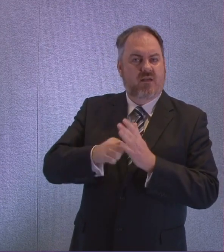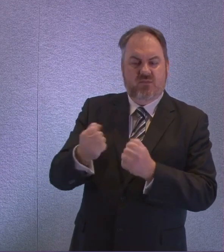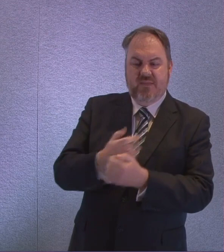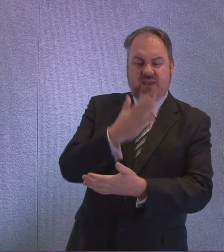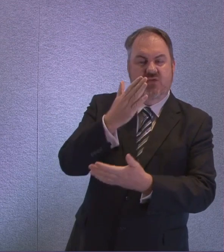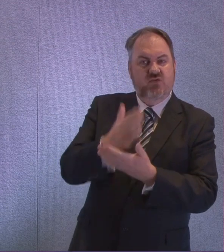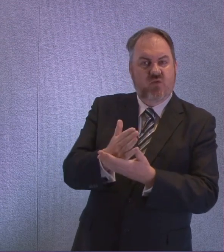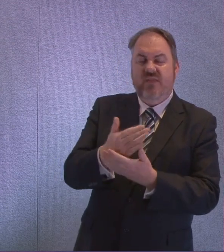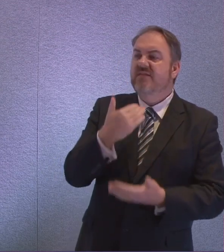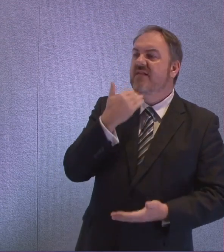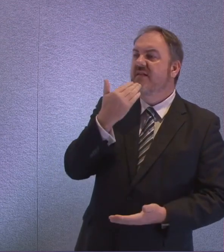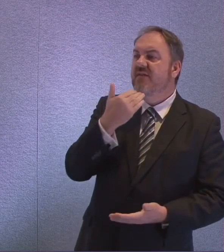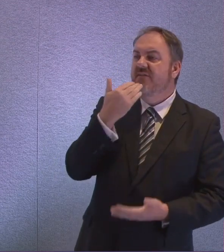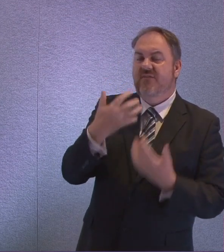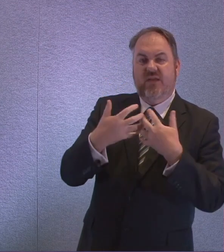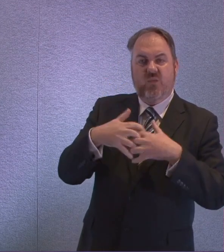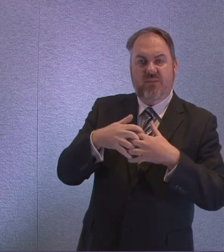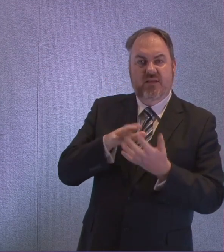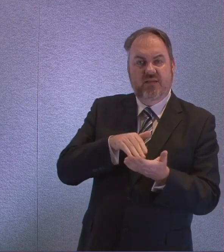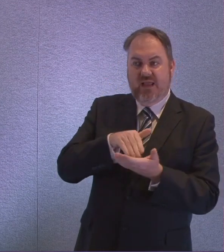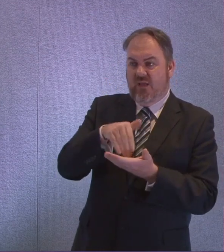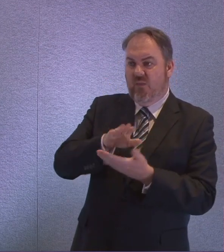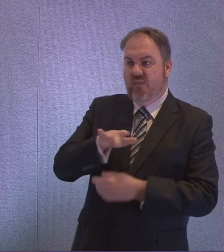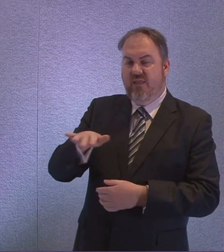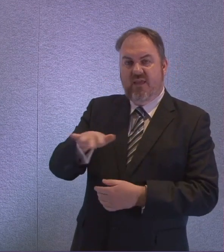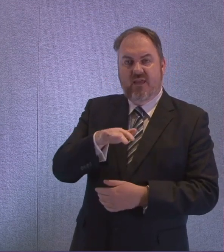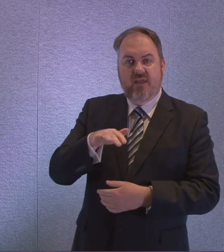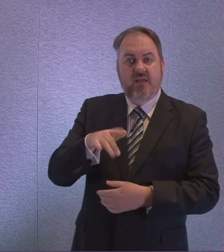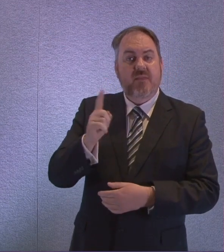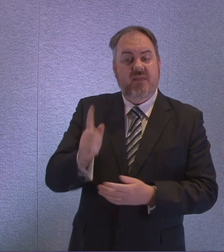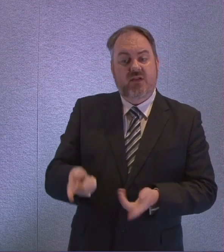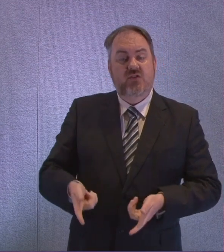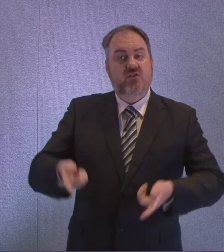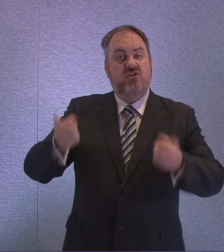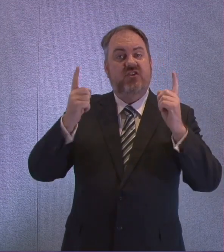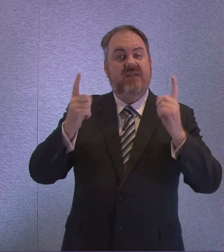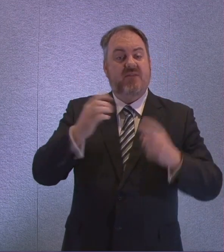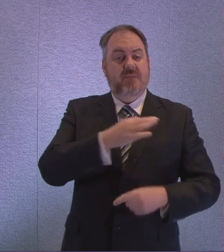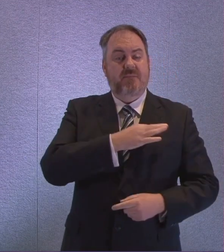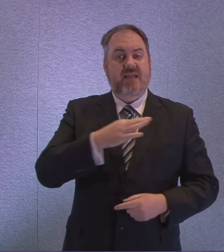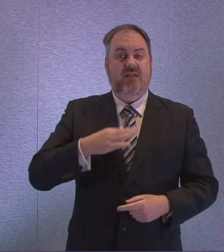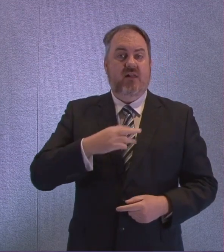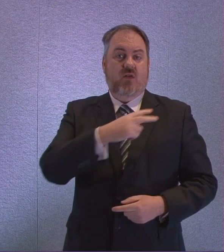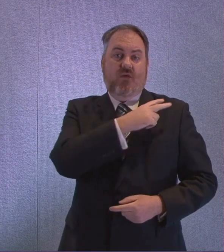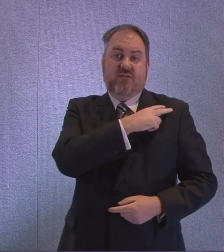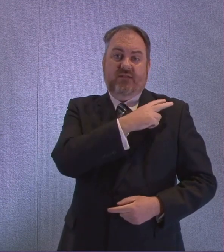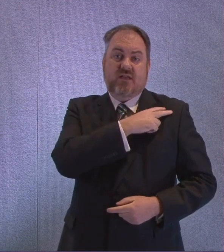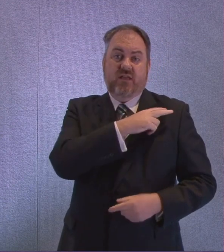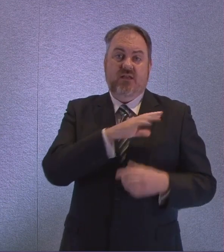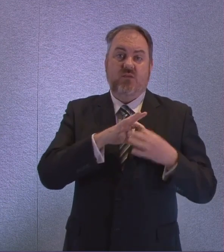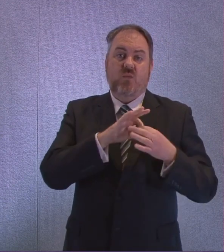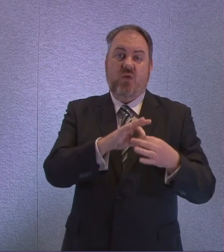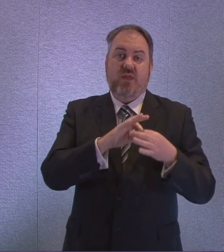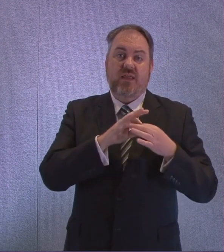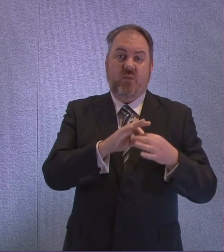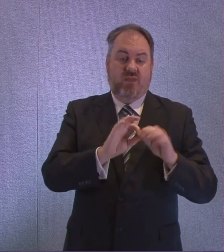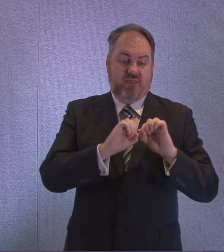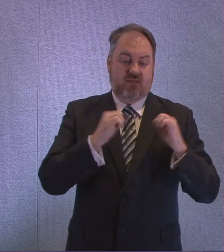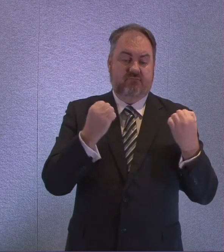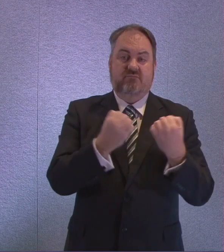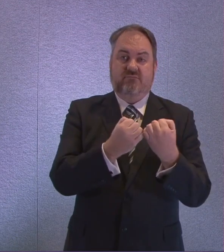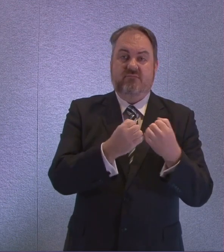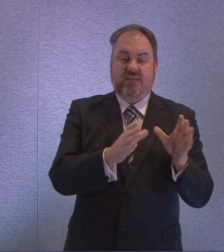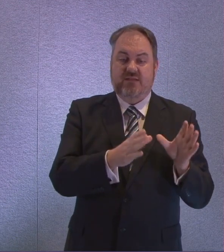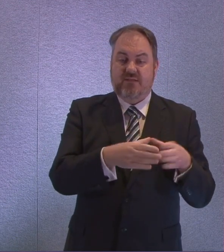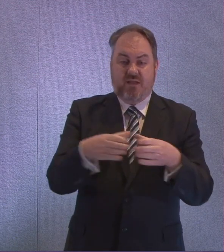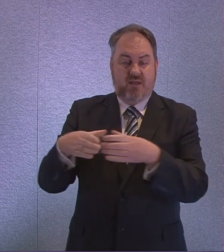quality, there was a letter yesterday from medics. The Chief Medical Officer is engaging with the signatories of that letter. When the guidance that